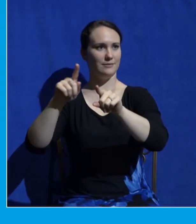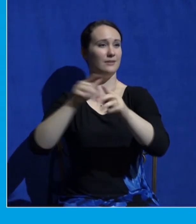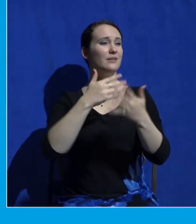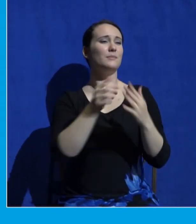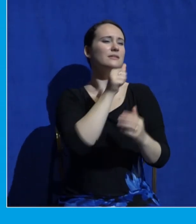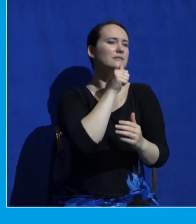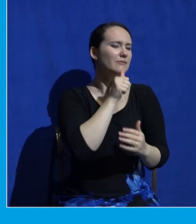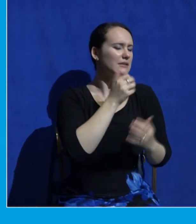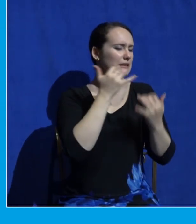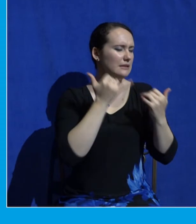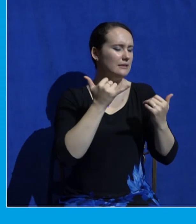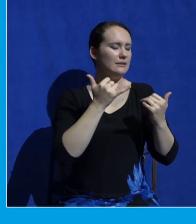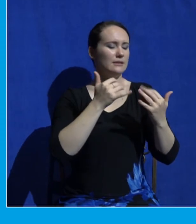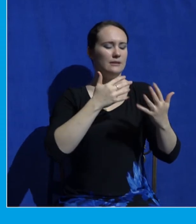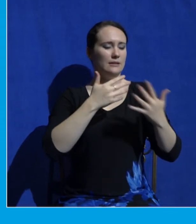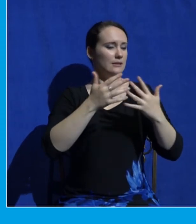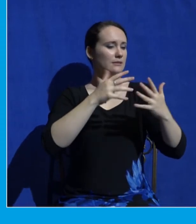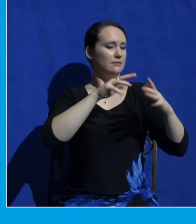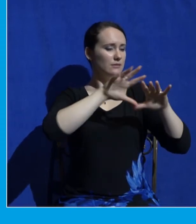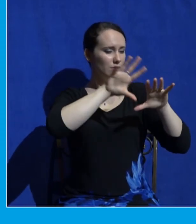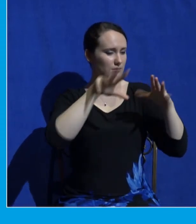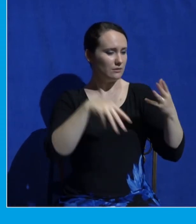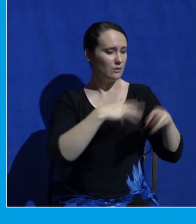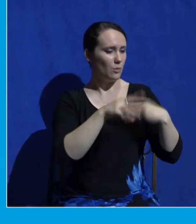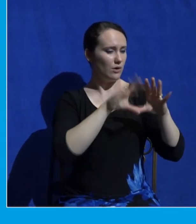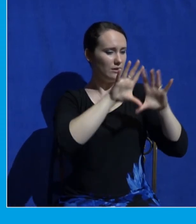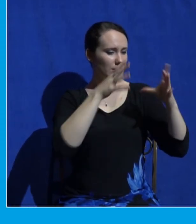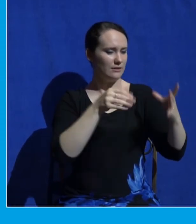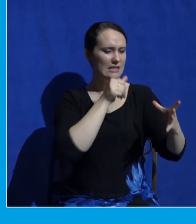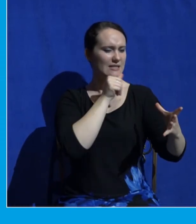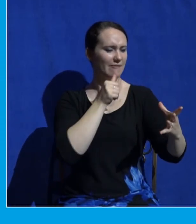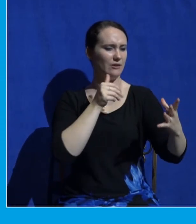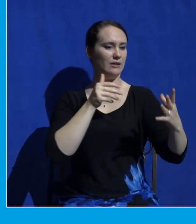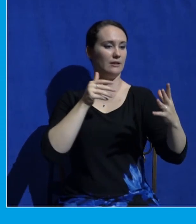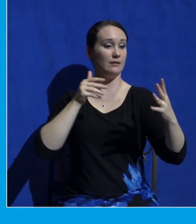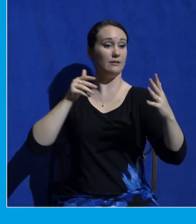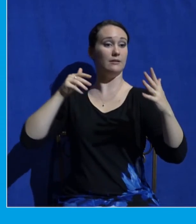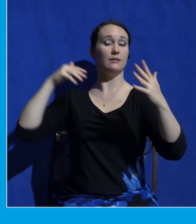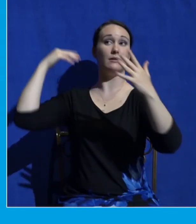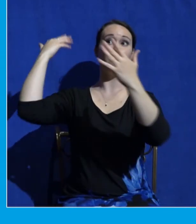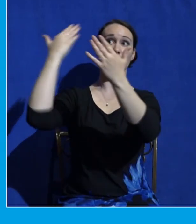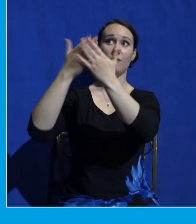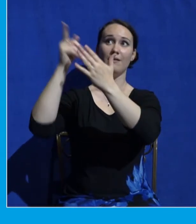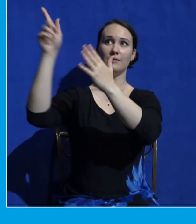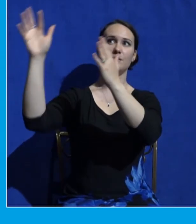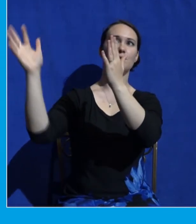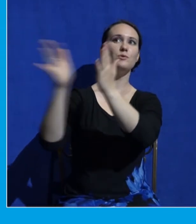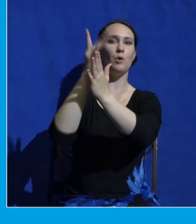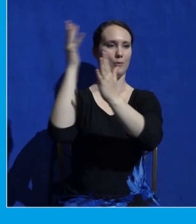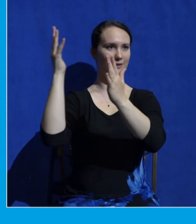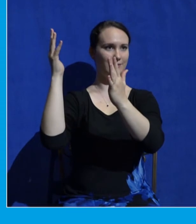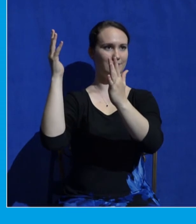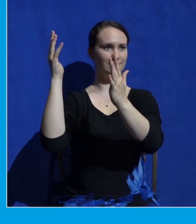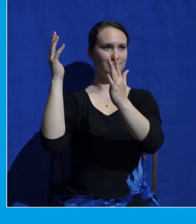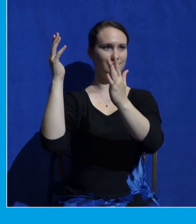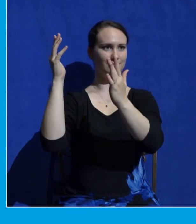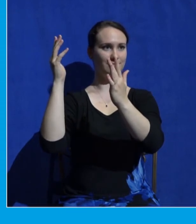goes through the valley of suffering in this world. Can I say that again? The road to glory